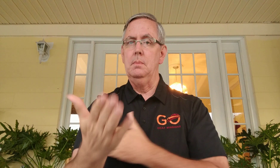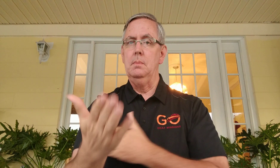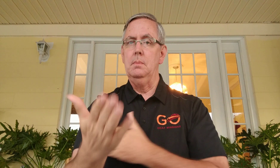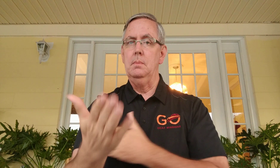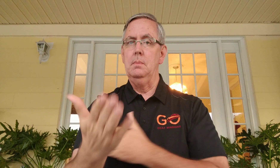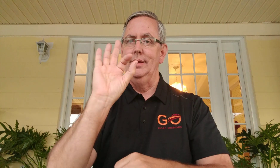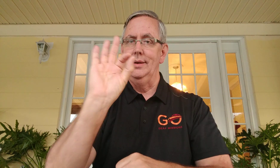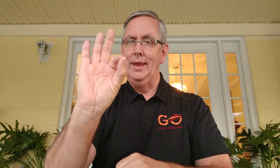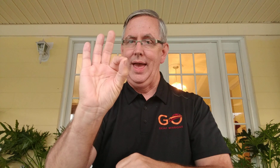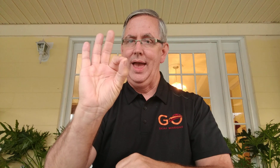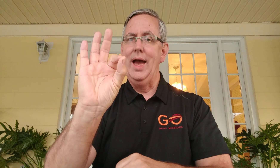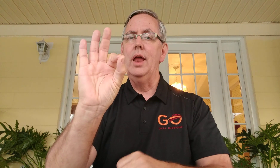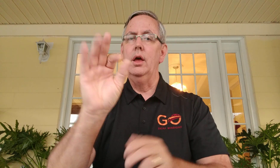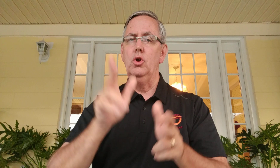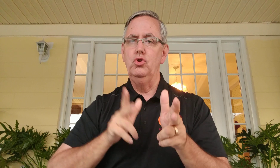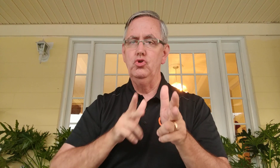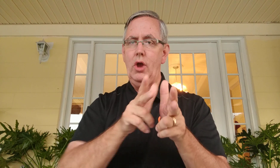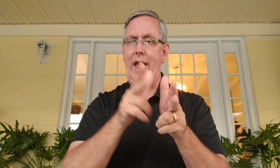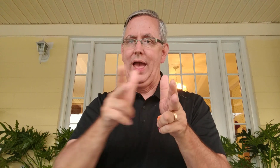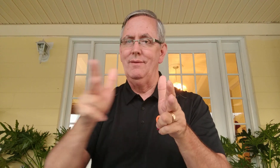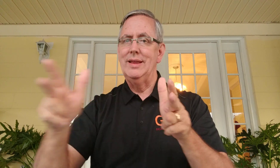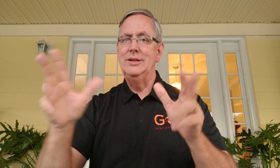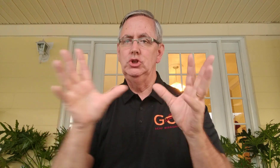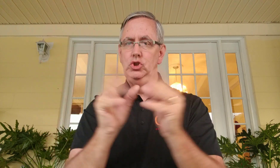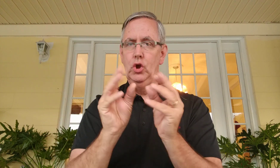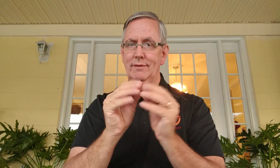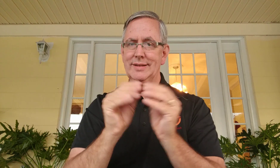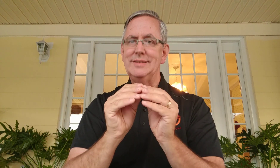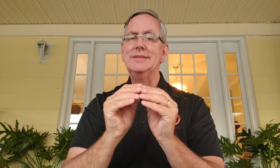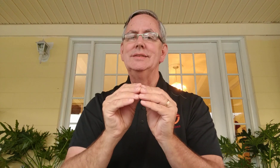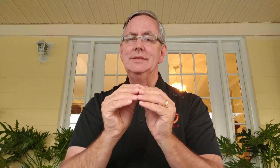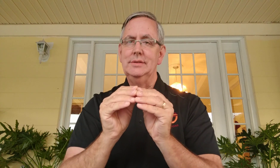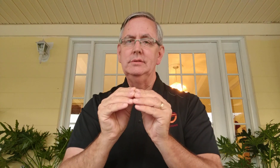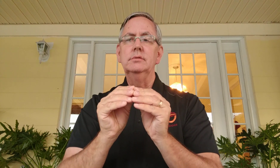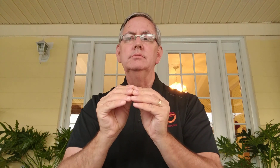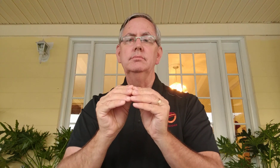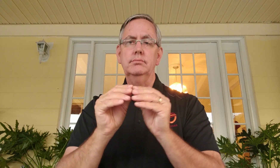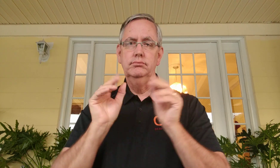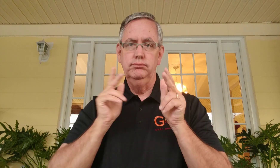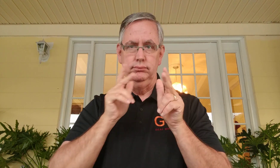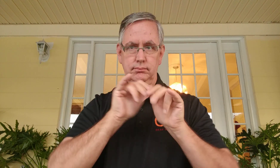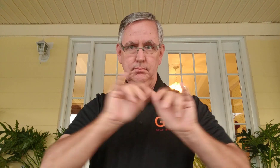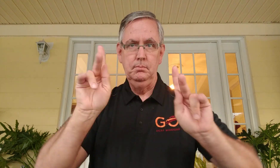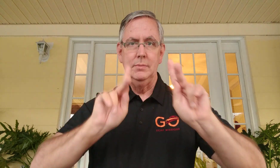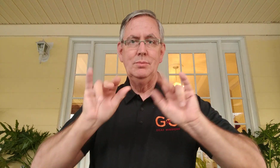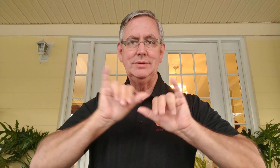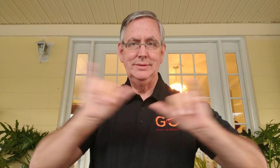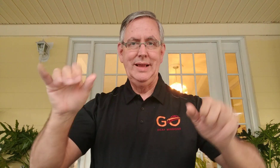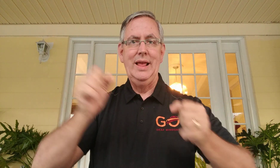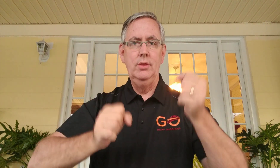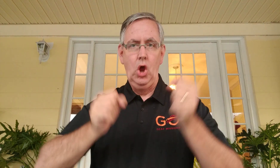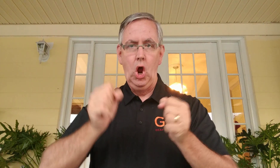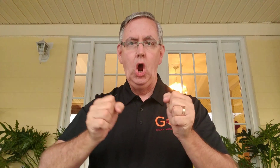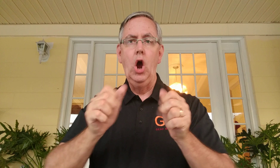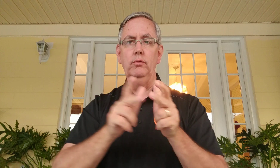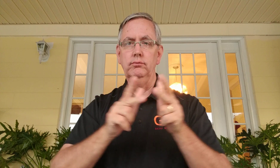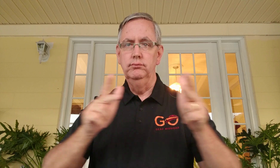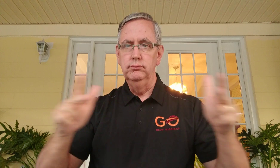there are Sunday morning services at nine o'clock. This is a drive-in service. People stay in their